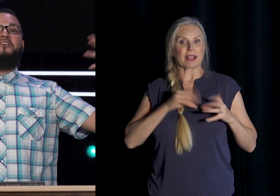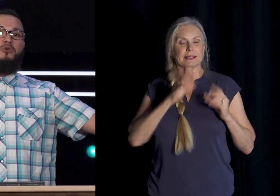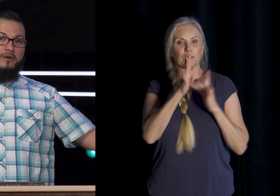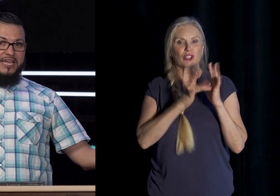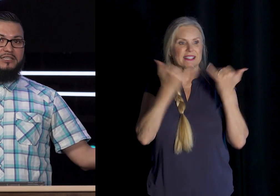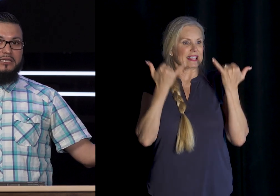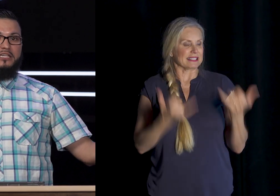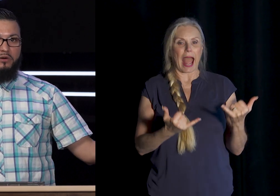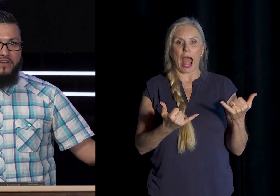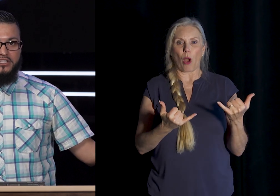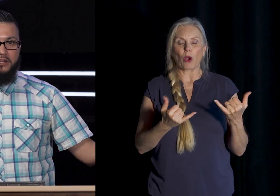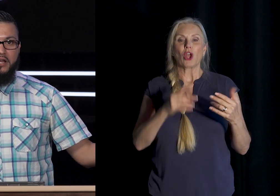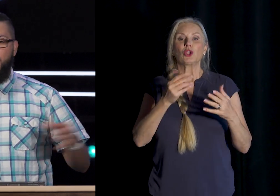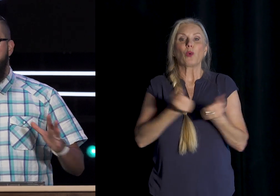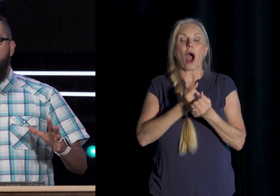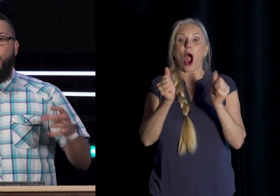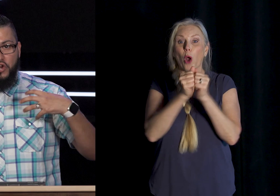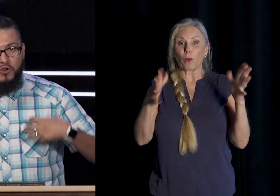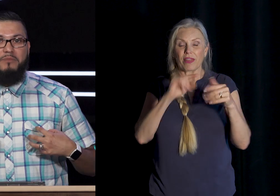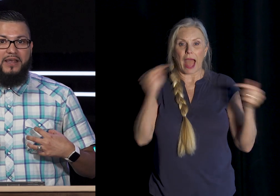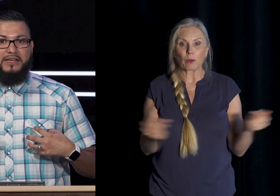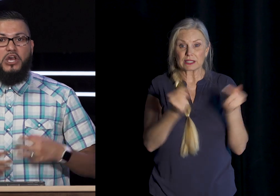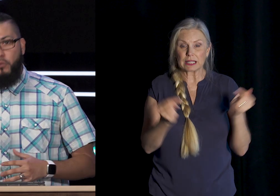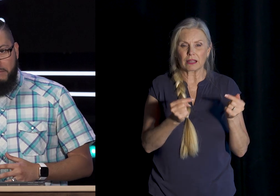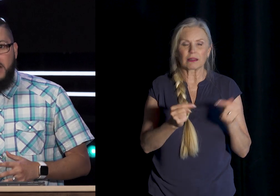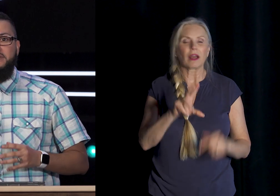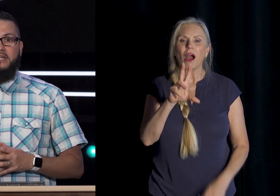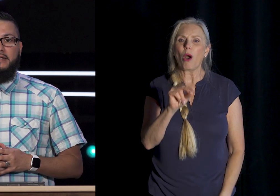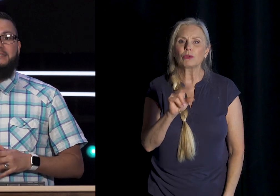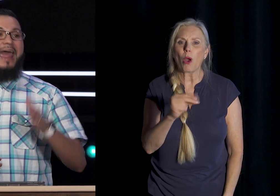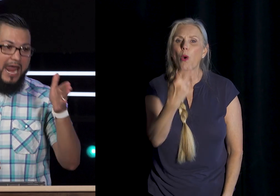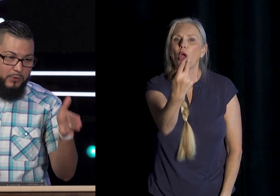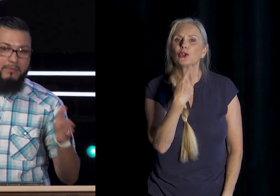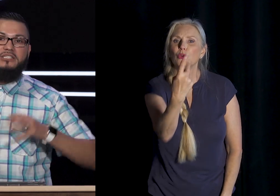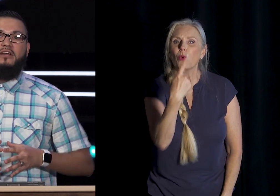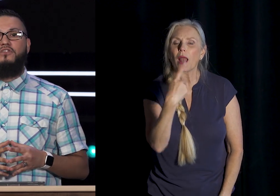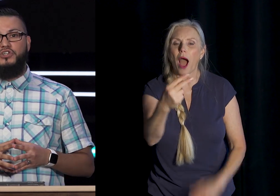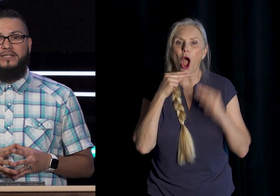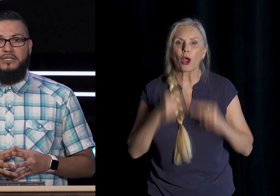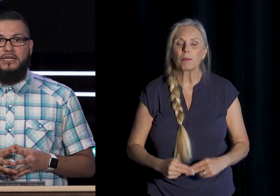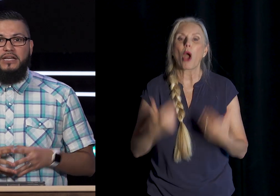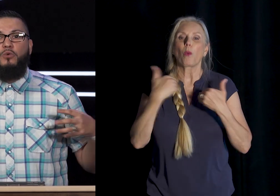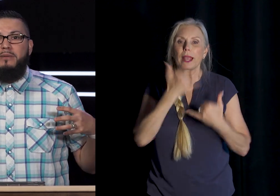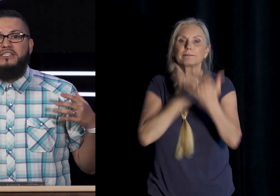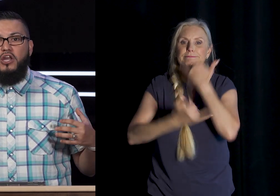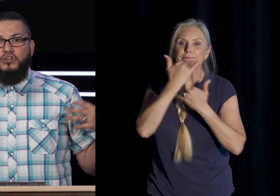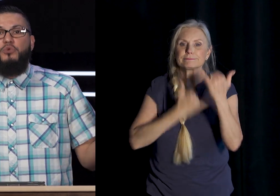you Have obtained Sinless Perfection No We're Human Beings We make Mistakes And we Make sinful Choices So we Must learn To